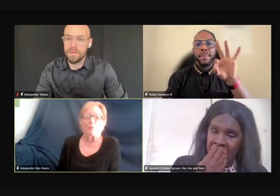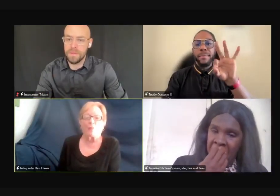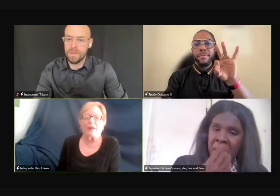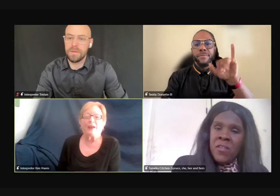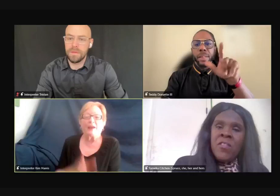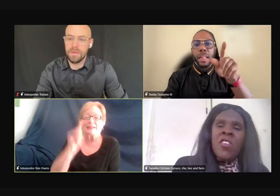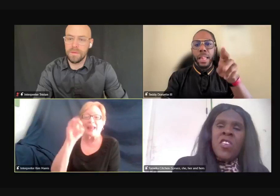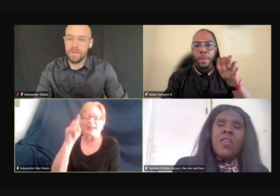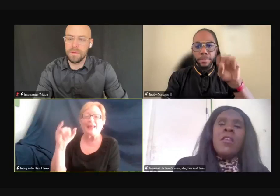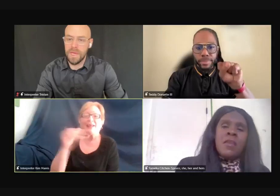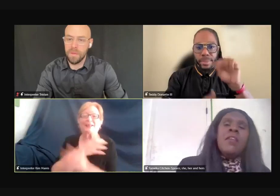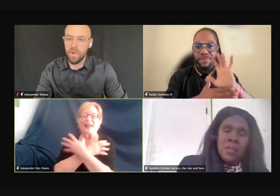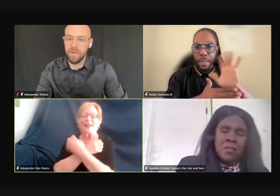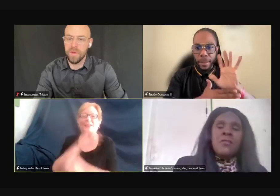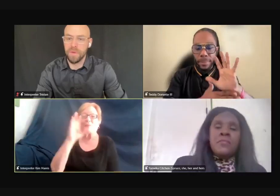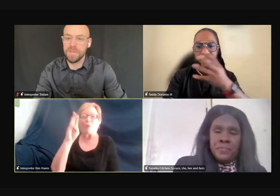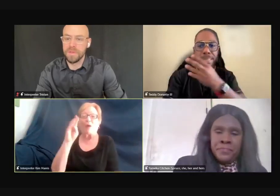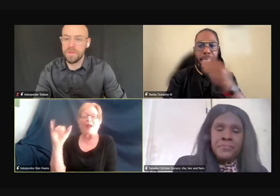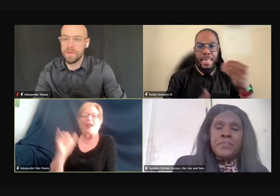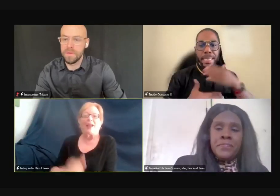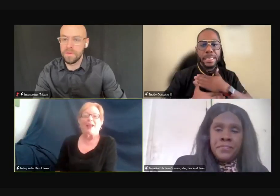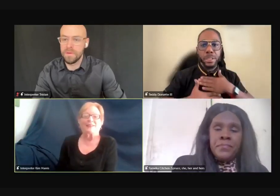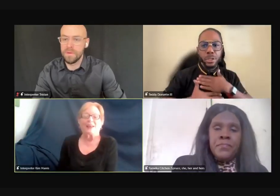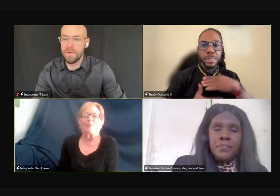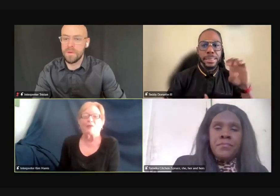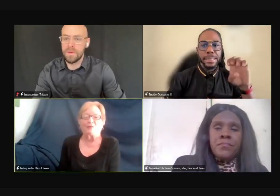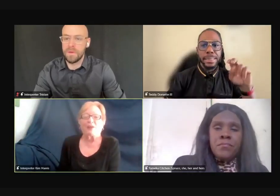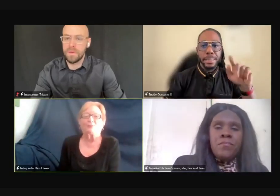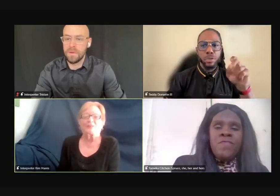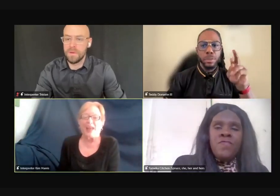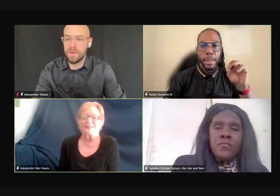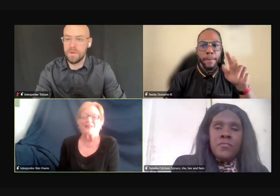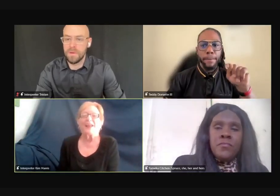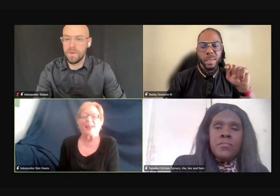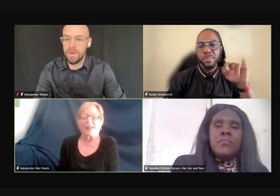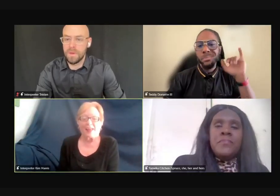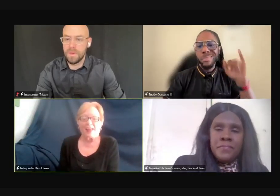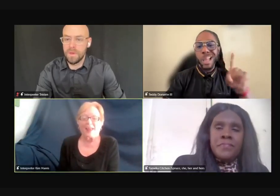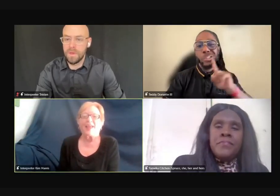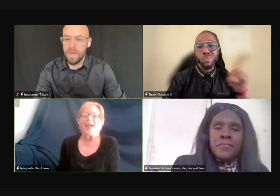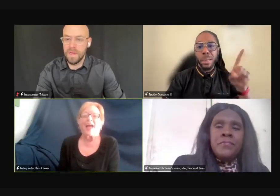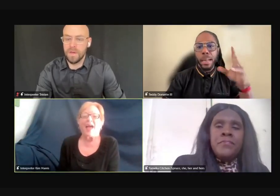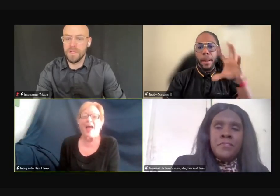Teddy Boy, Teddy Boy Films. Yes.